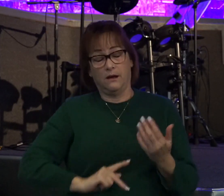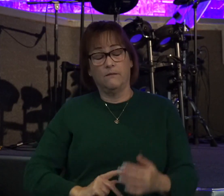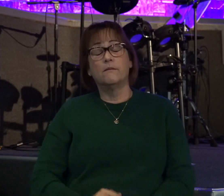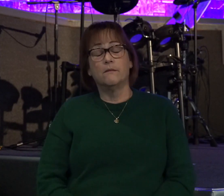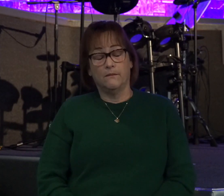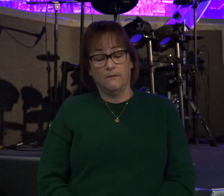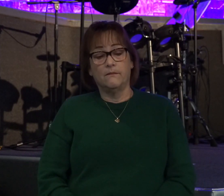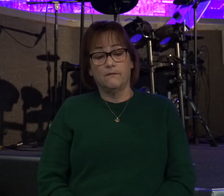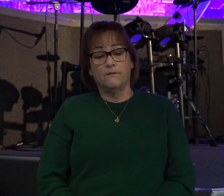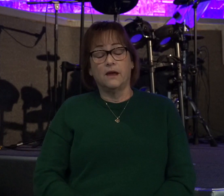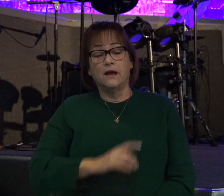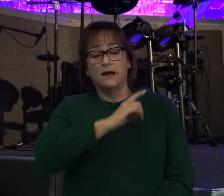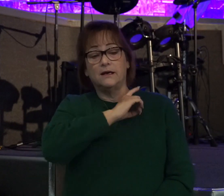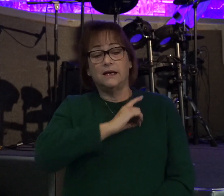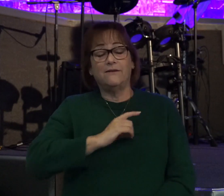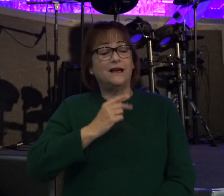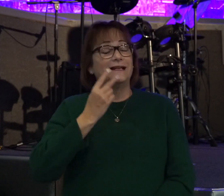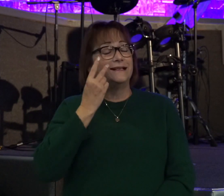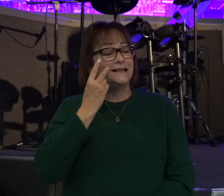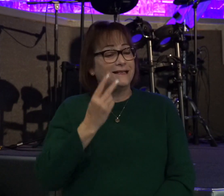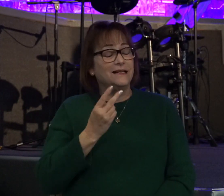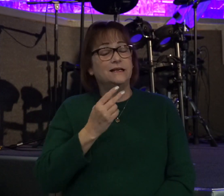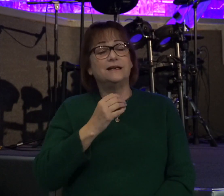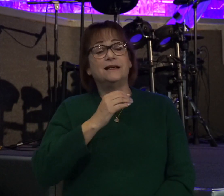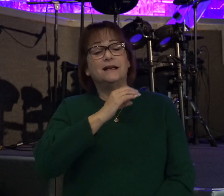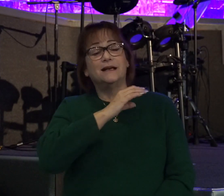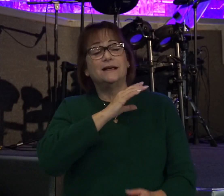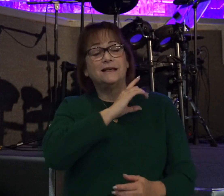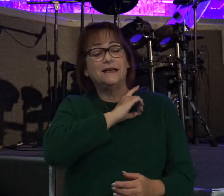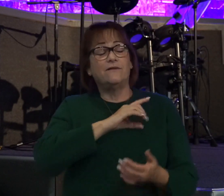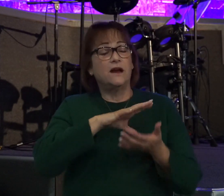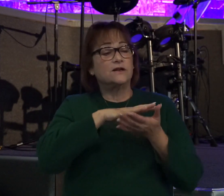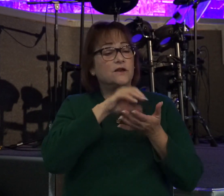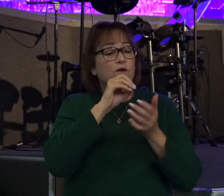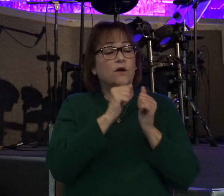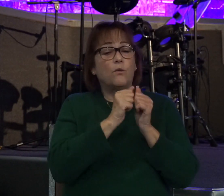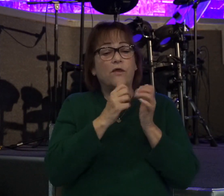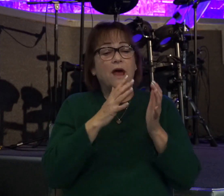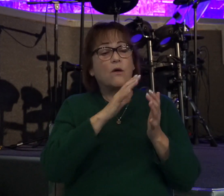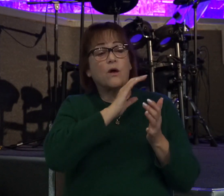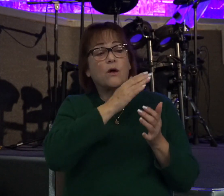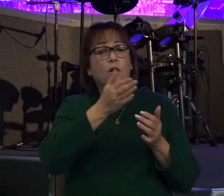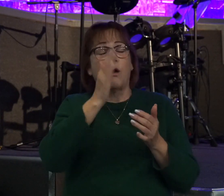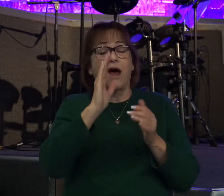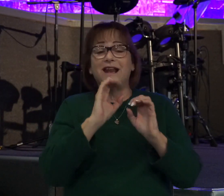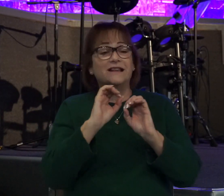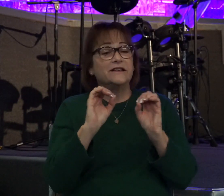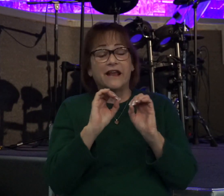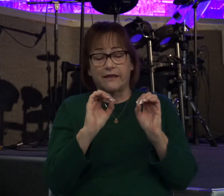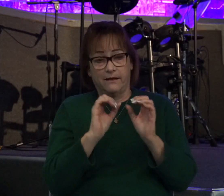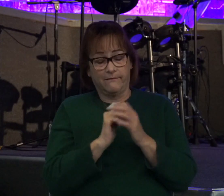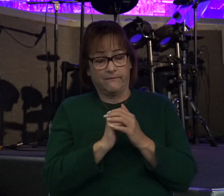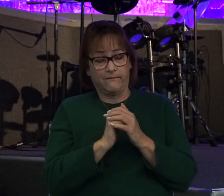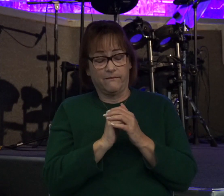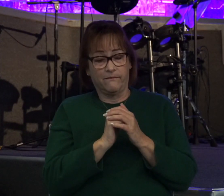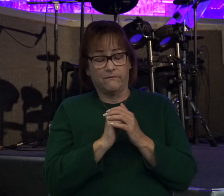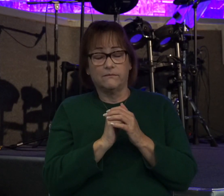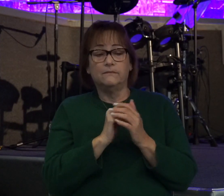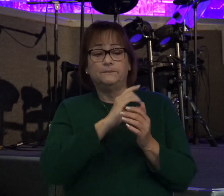David has seen and David has learned that without God, he was nothing. David knew that if